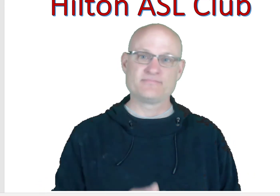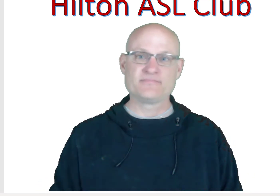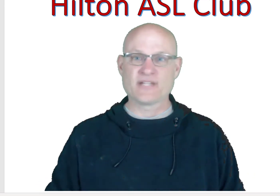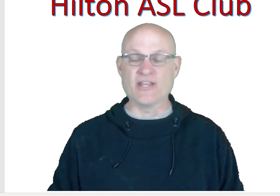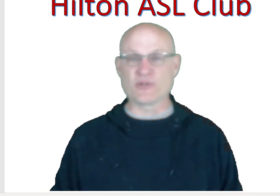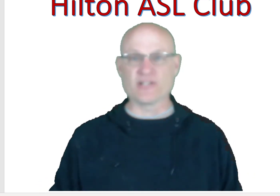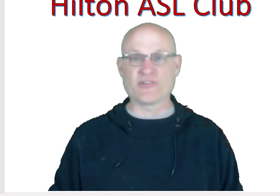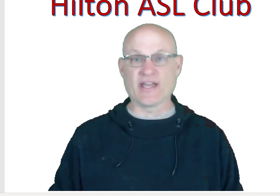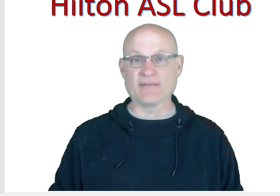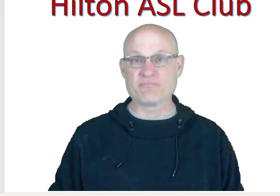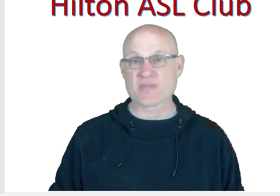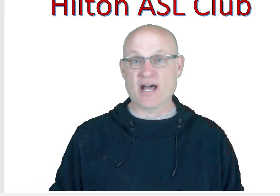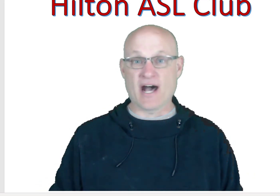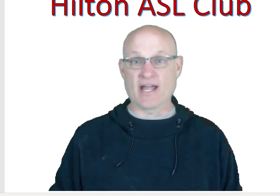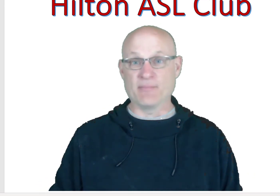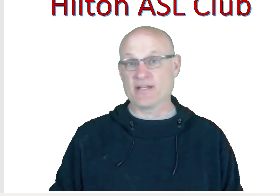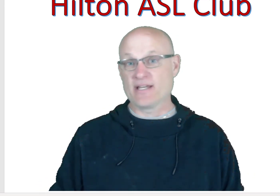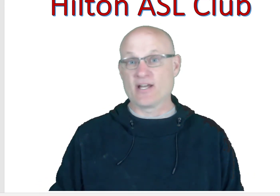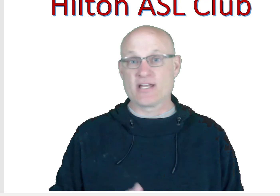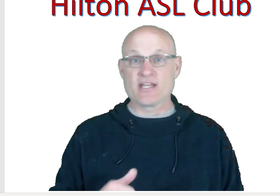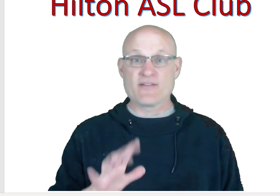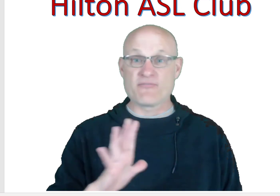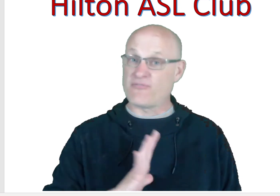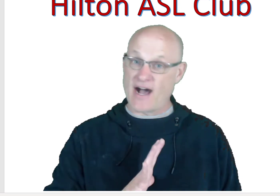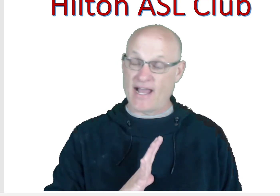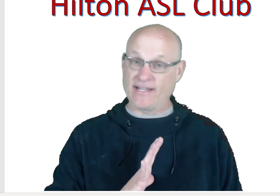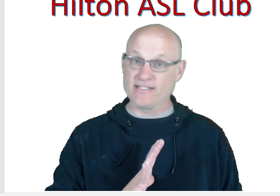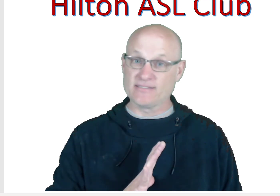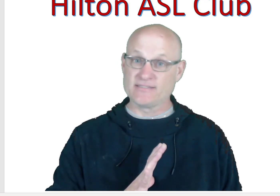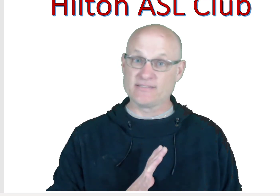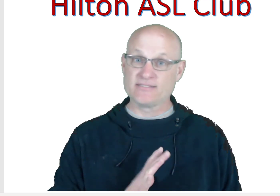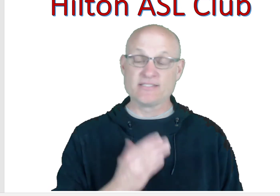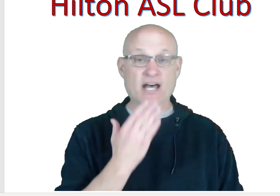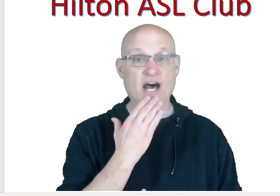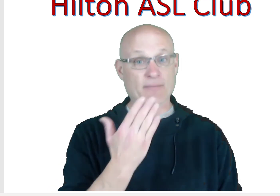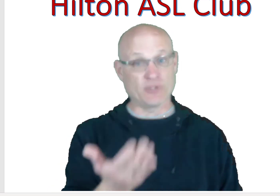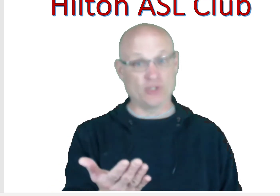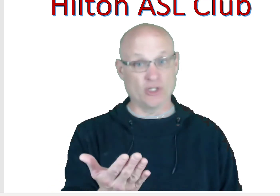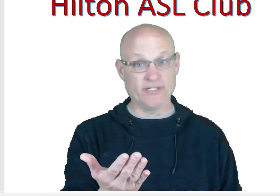And you can say, I'm fine. I'm good.